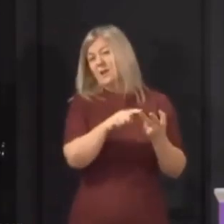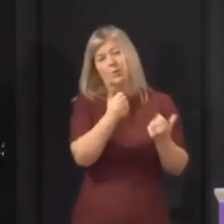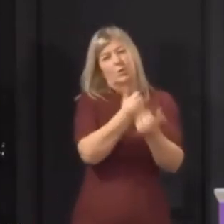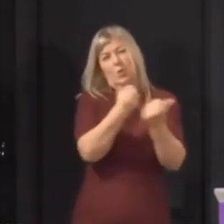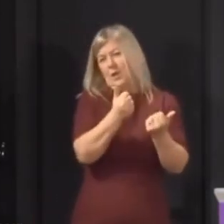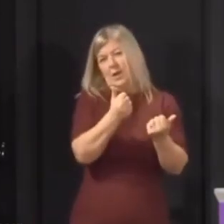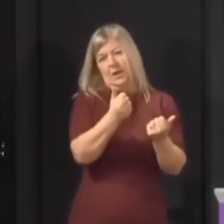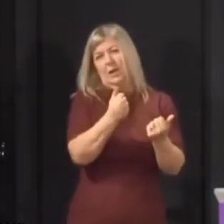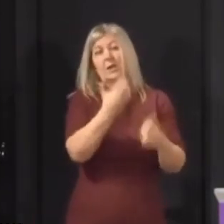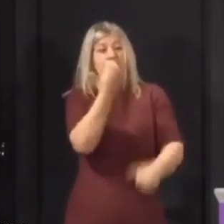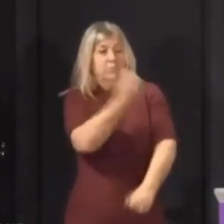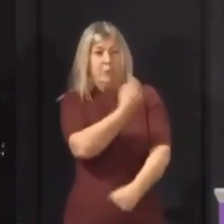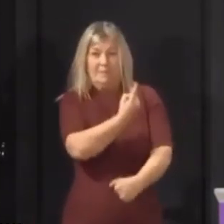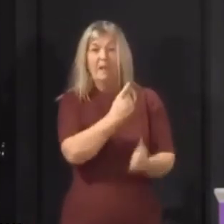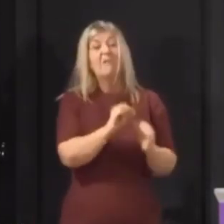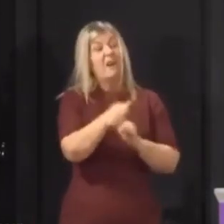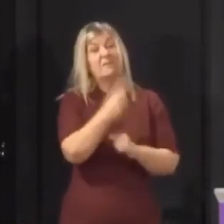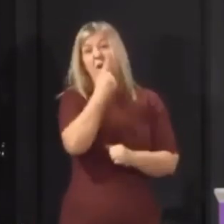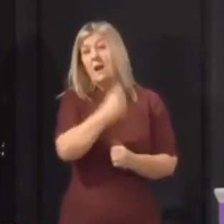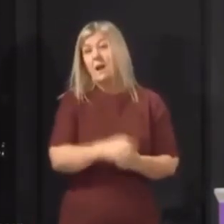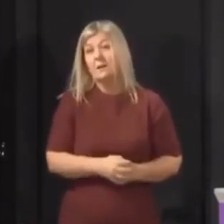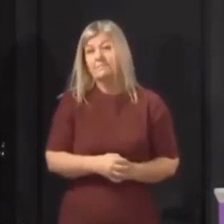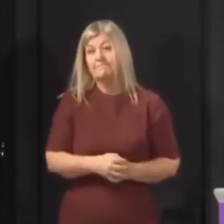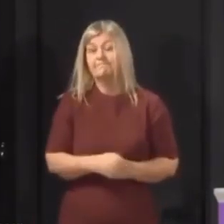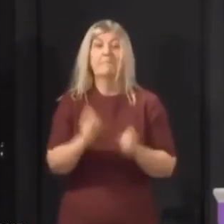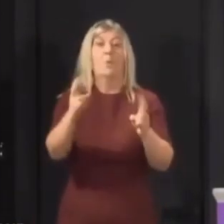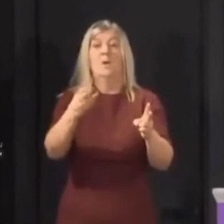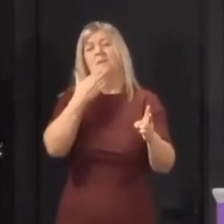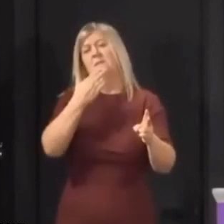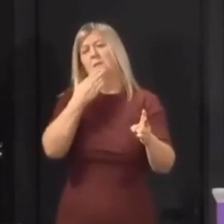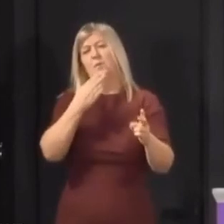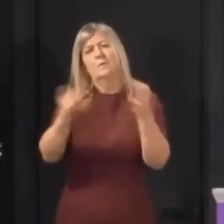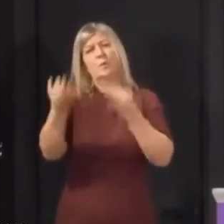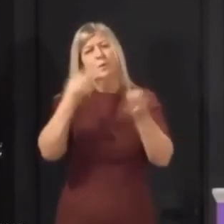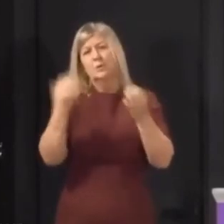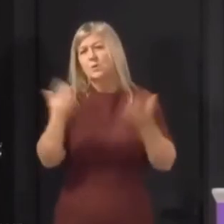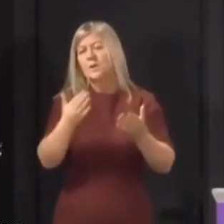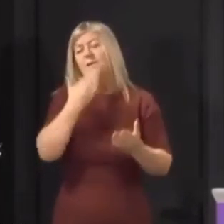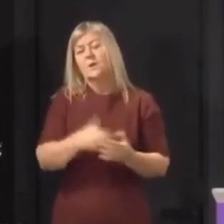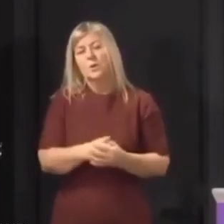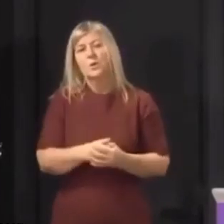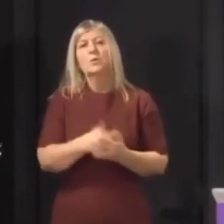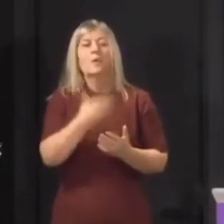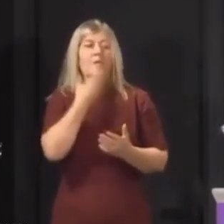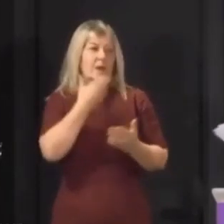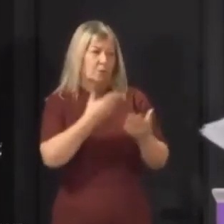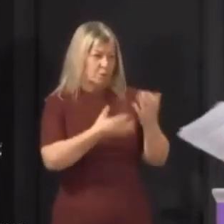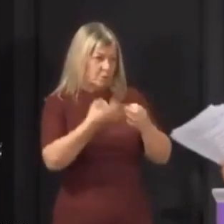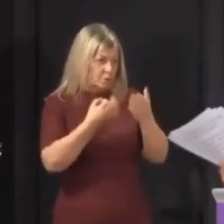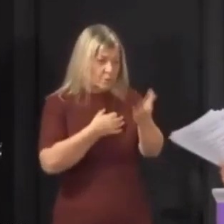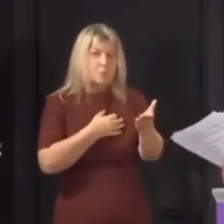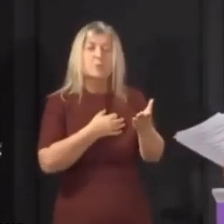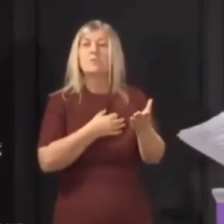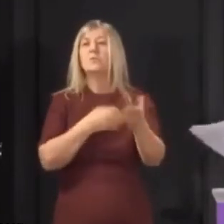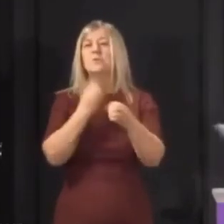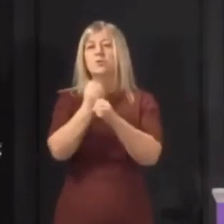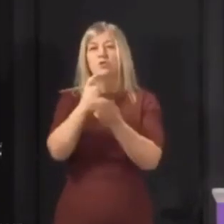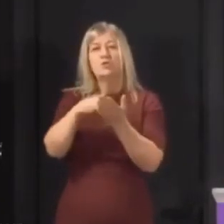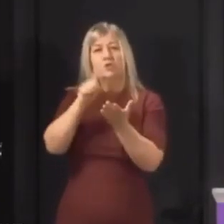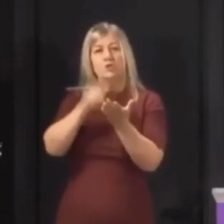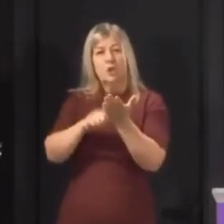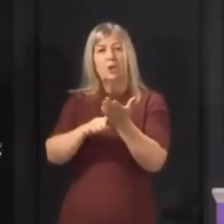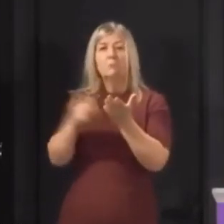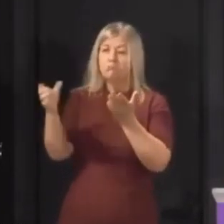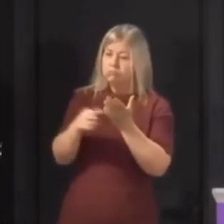vaccine is still being rolled out. Gunny no think that's it. F*** it. We're in clear waters. We're no. We're still having to